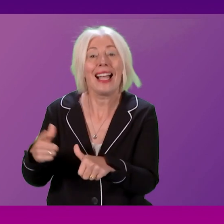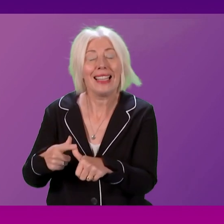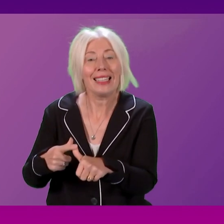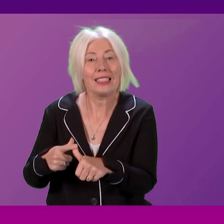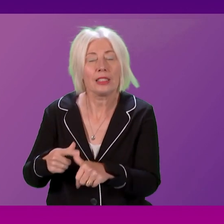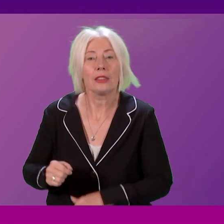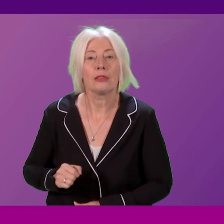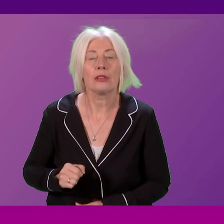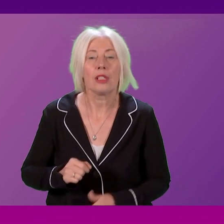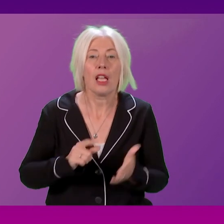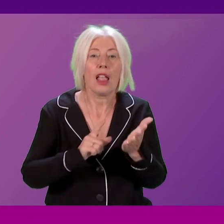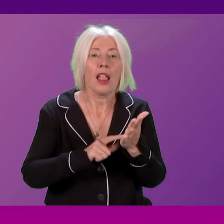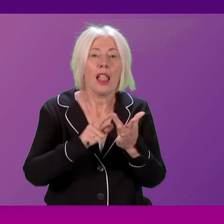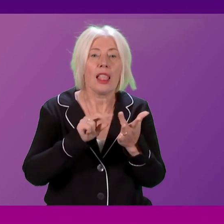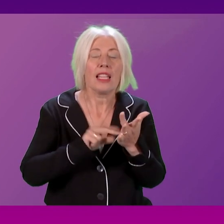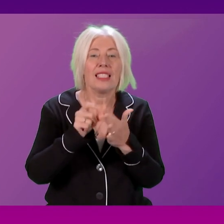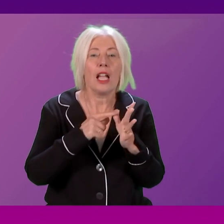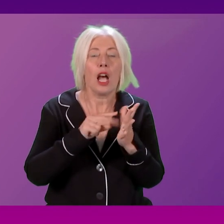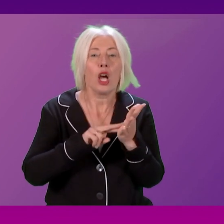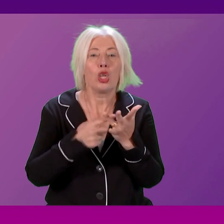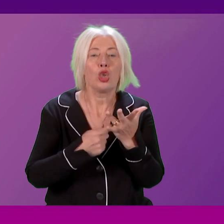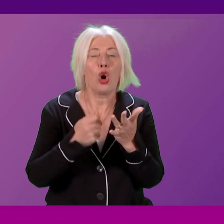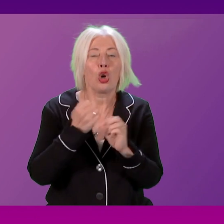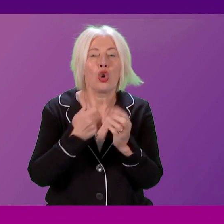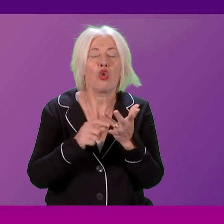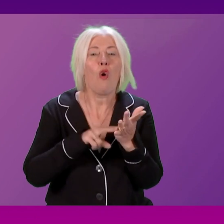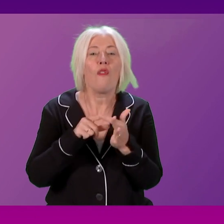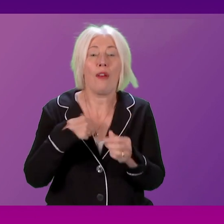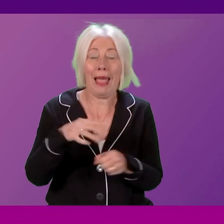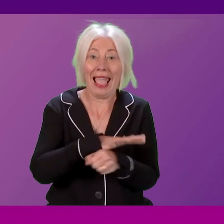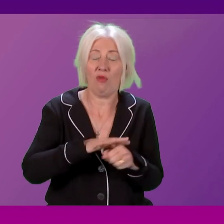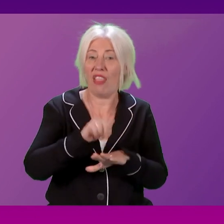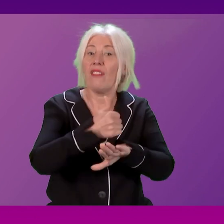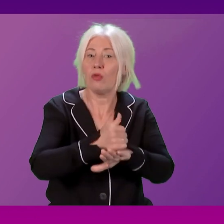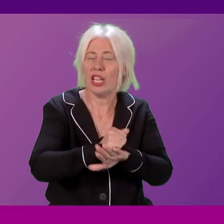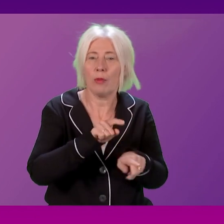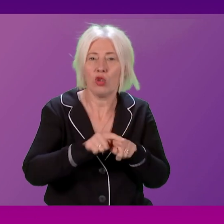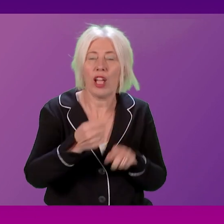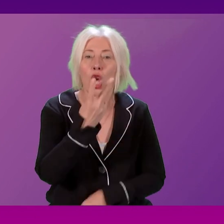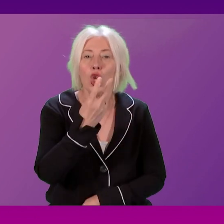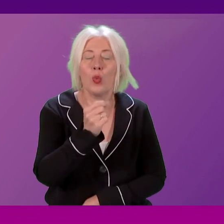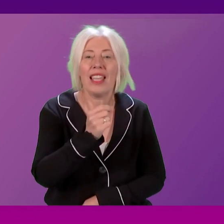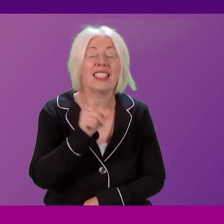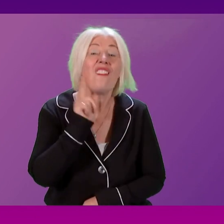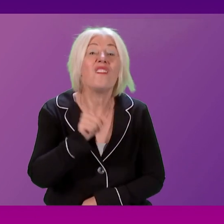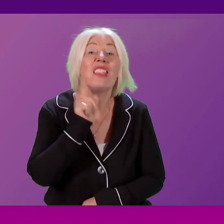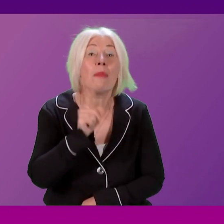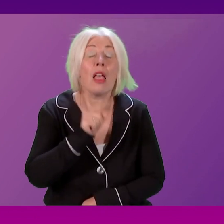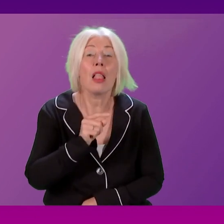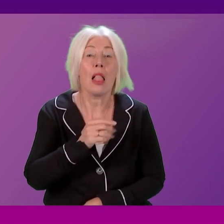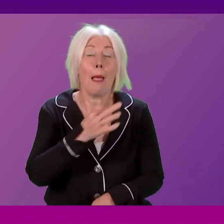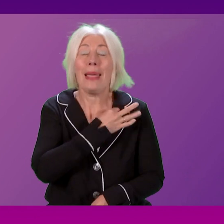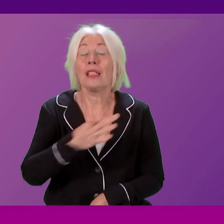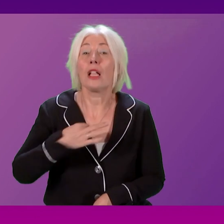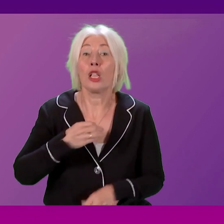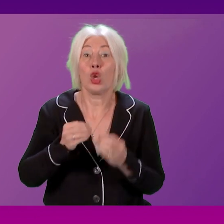The Linda Norgrove Foundation and my constituency has been desperately trying to get 20 female medical students out of Taliban-ruled